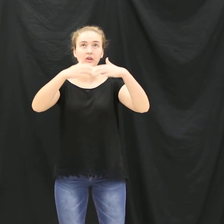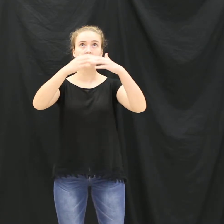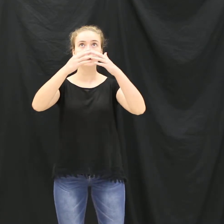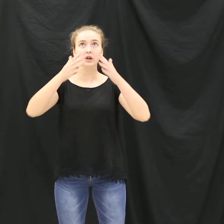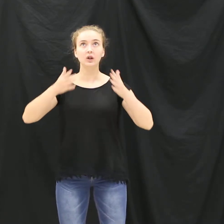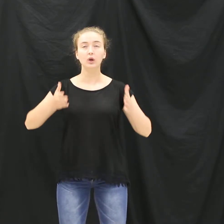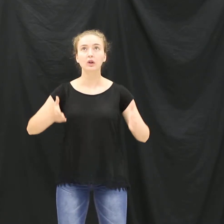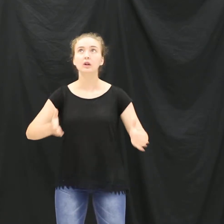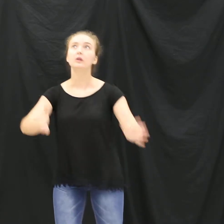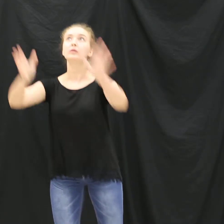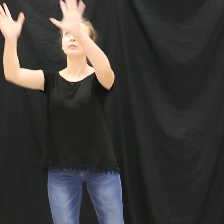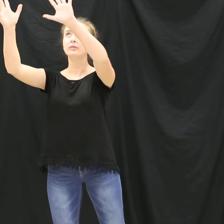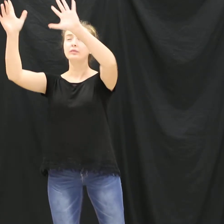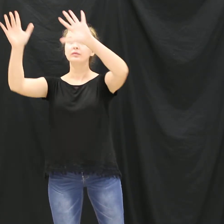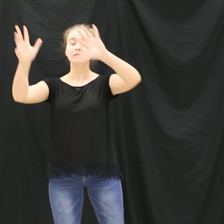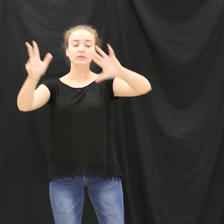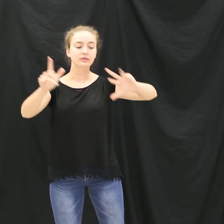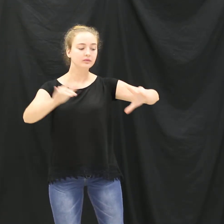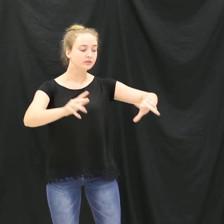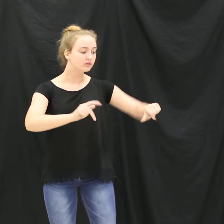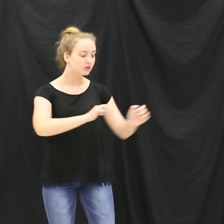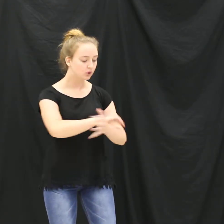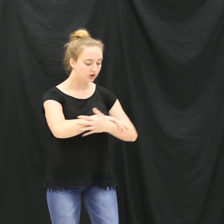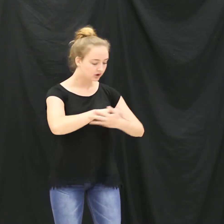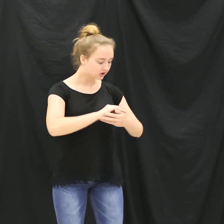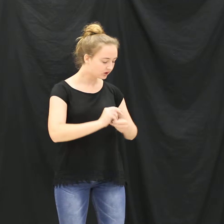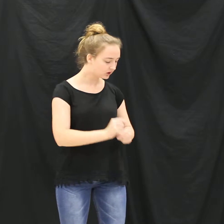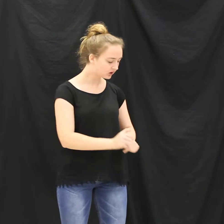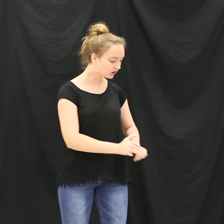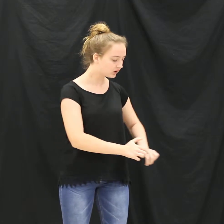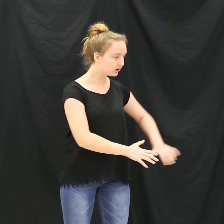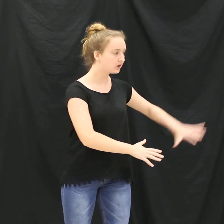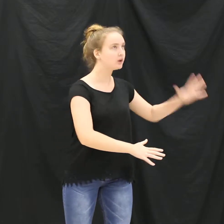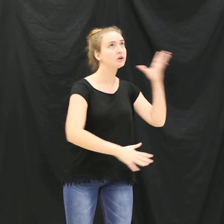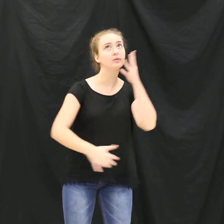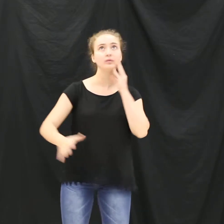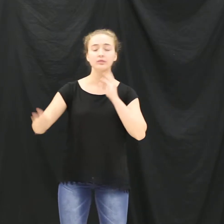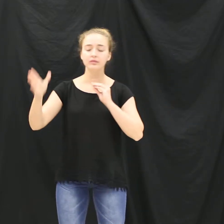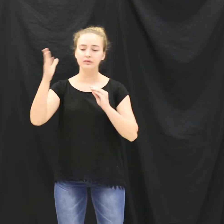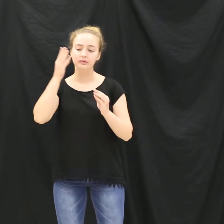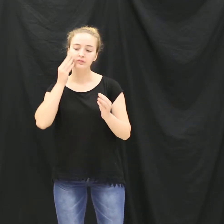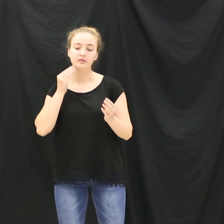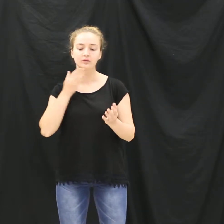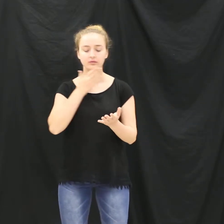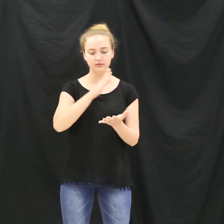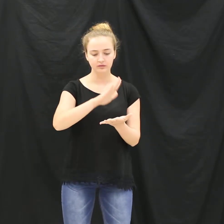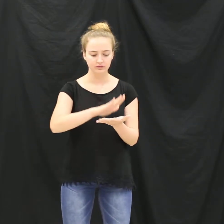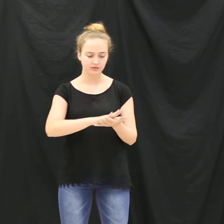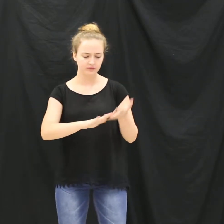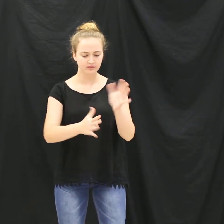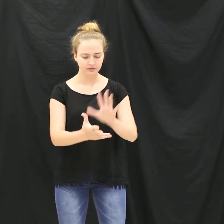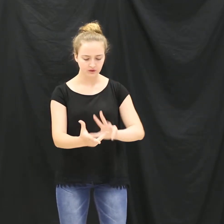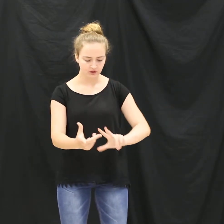Let the rain wash away All the pain of yesterday